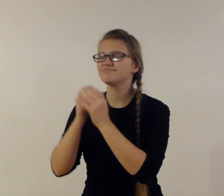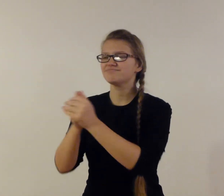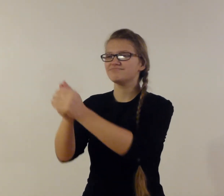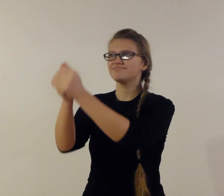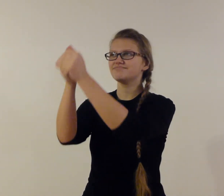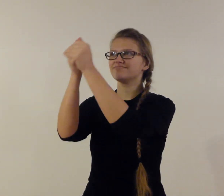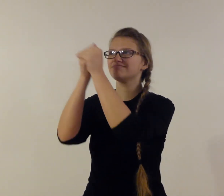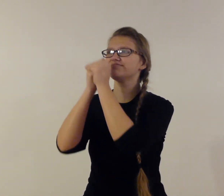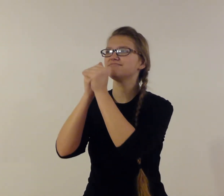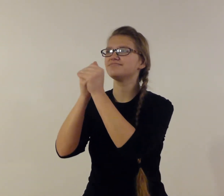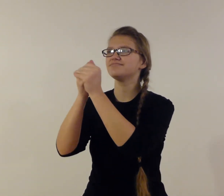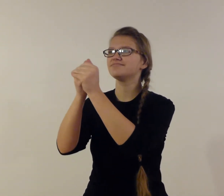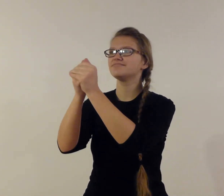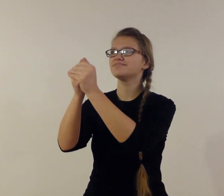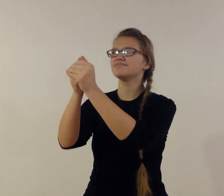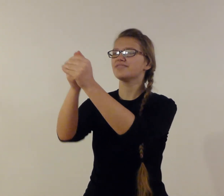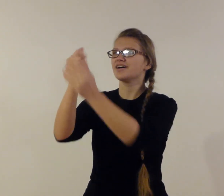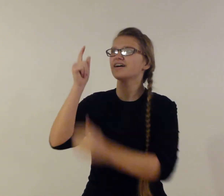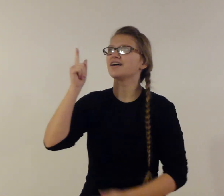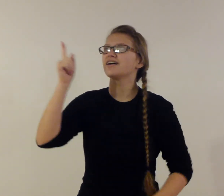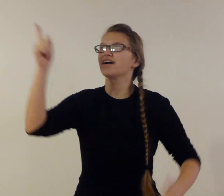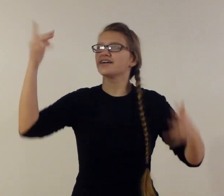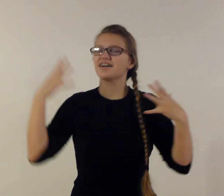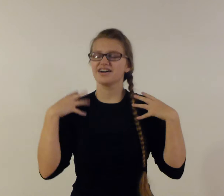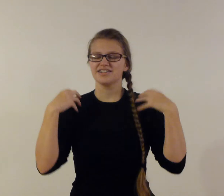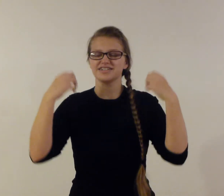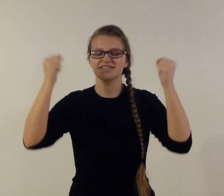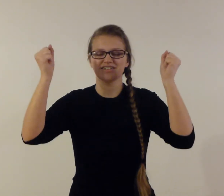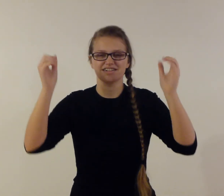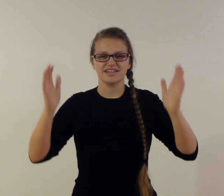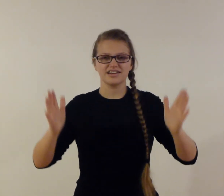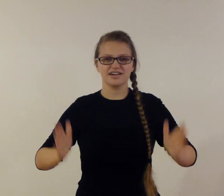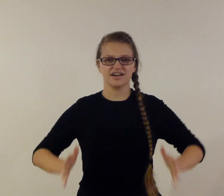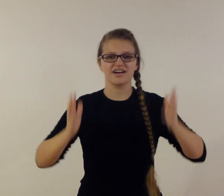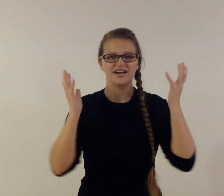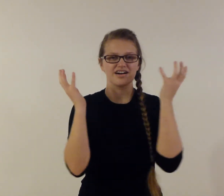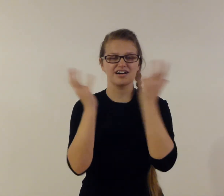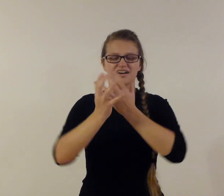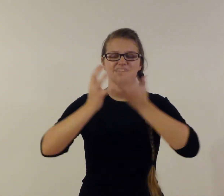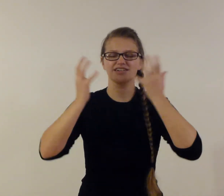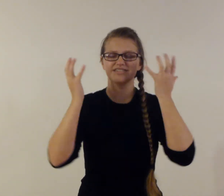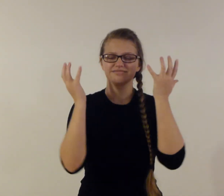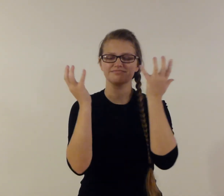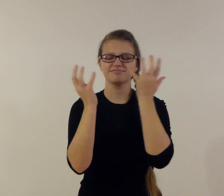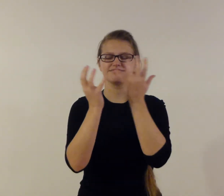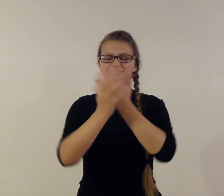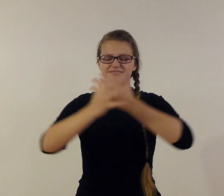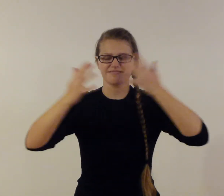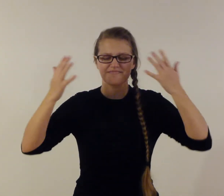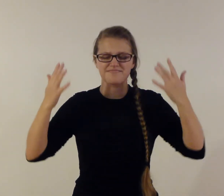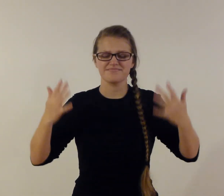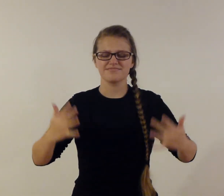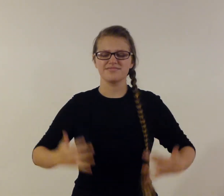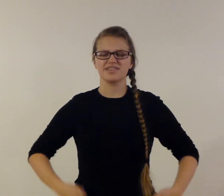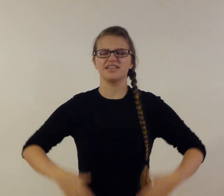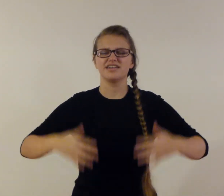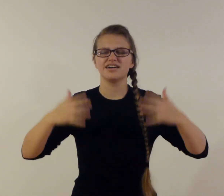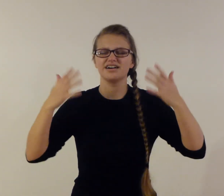any other Our God is healer Awesome empower Our God